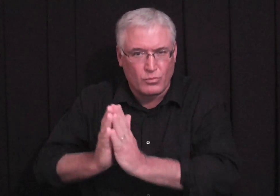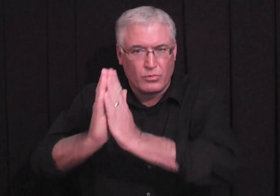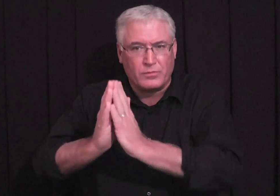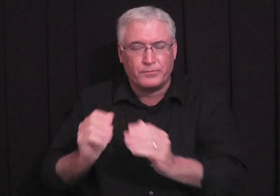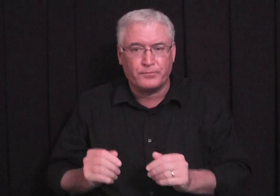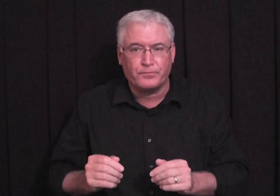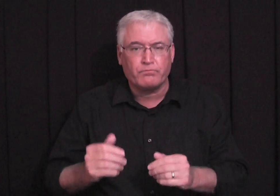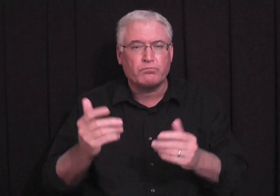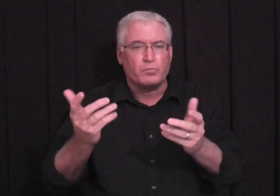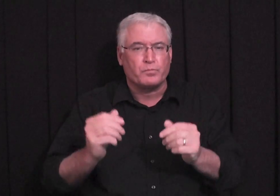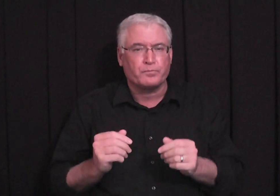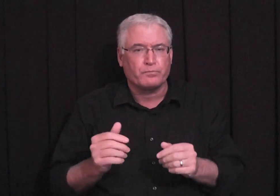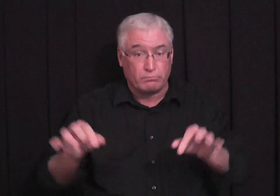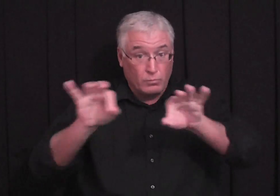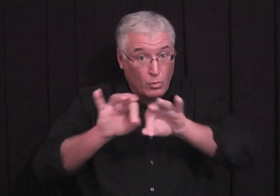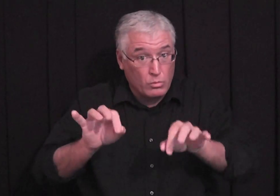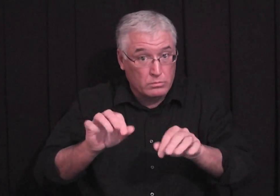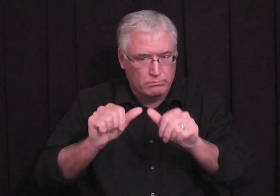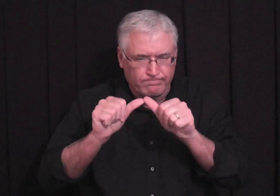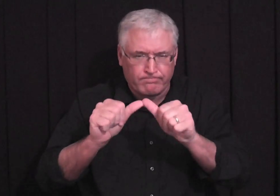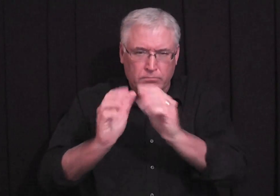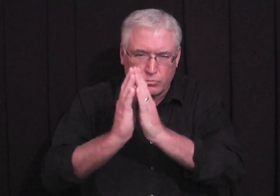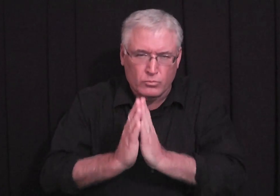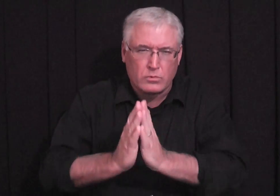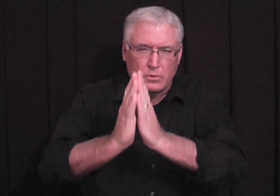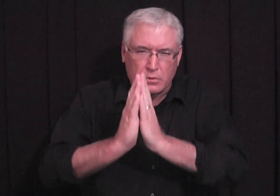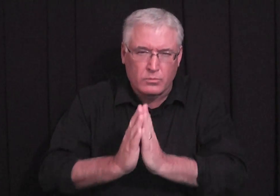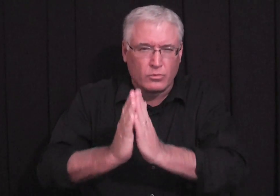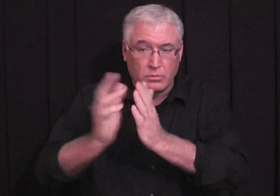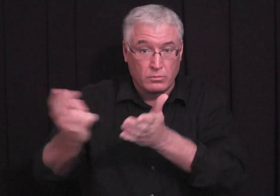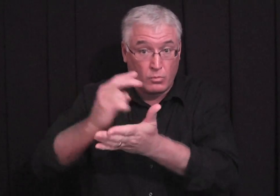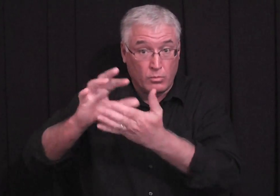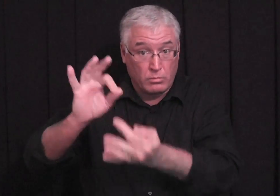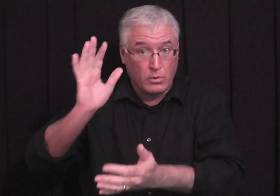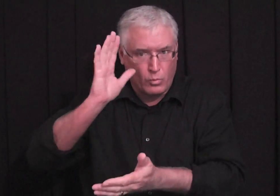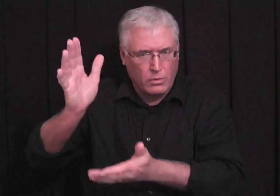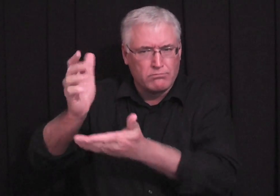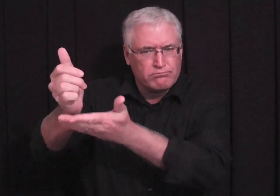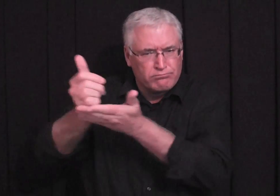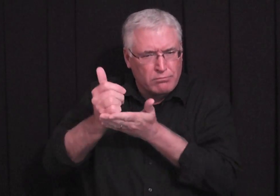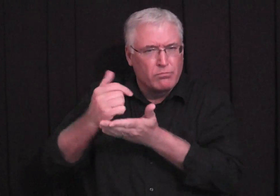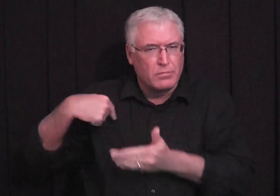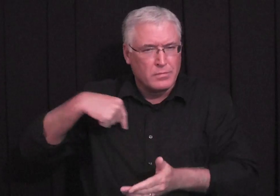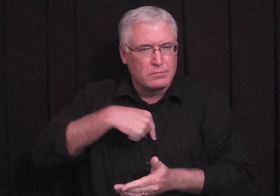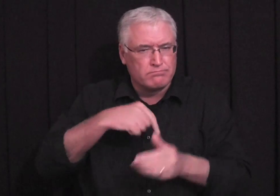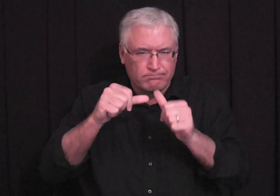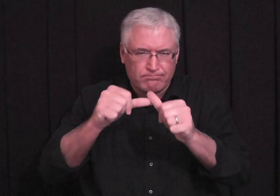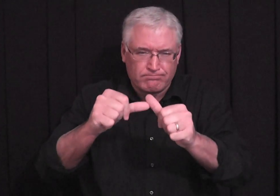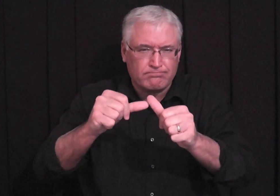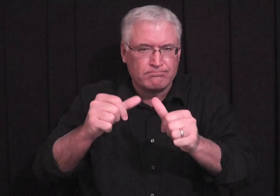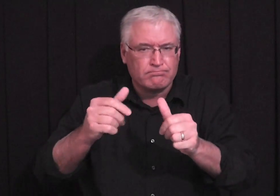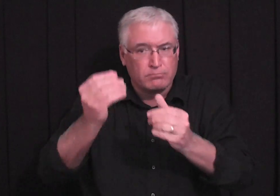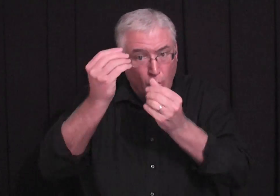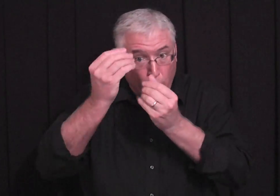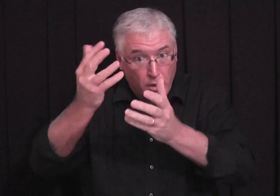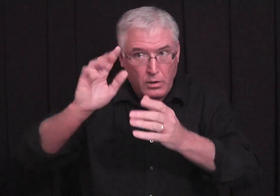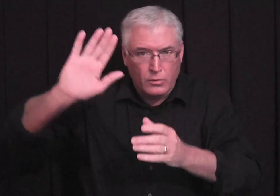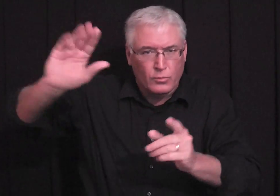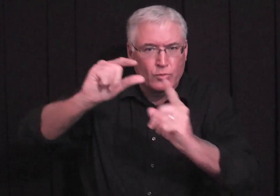through the Holy Spirit in our prayers. And it's important that we continue to pray and allow the Holy Spirit to help